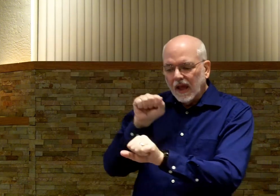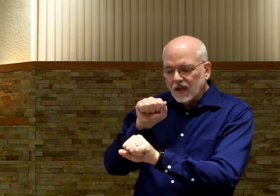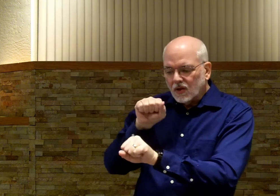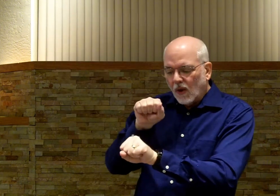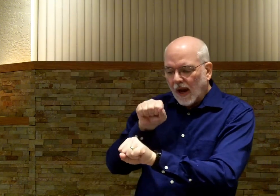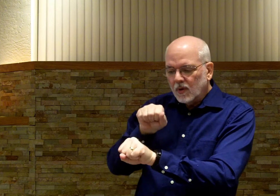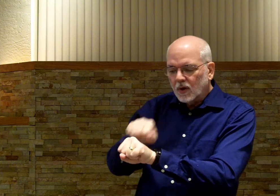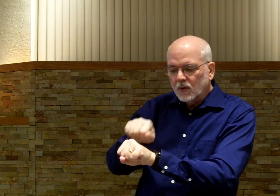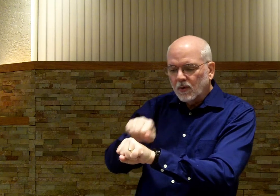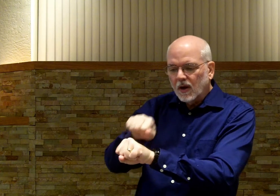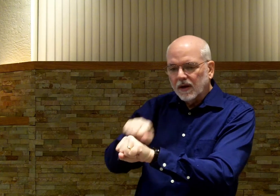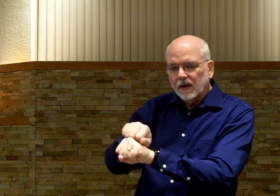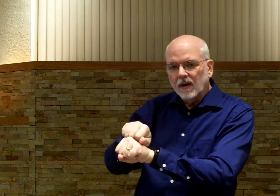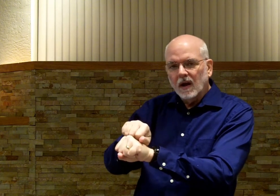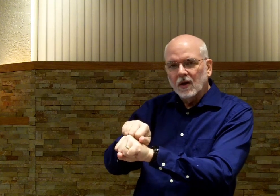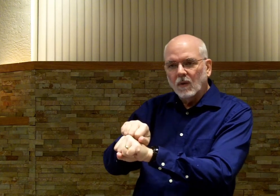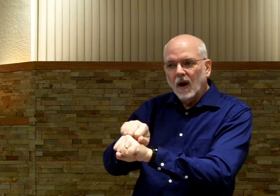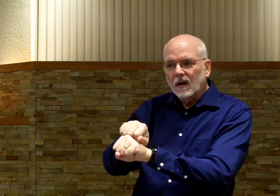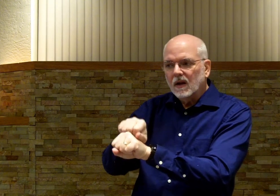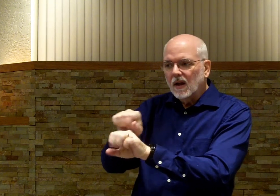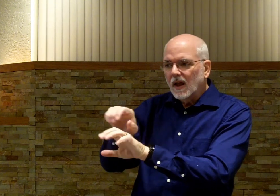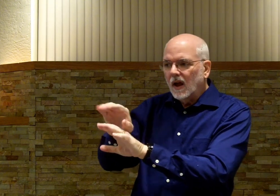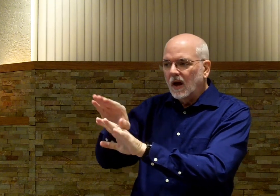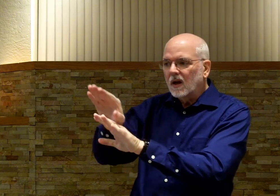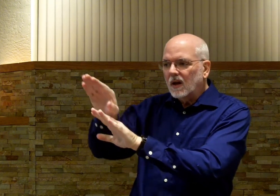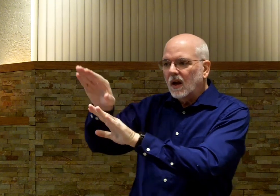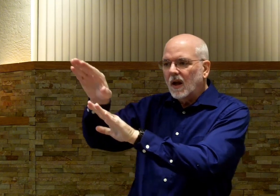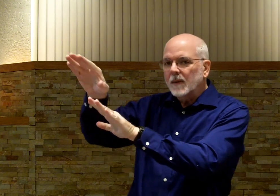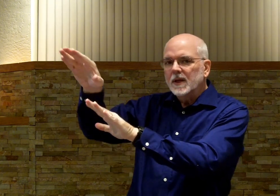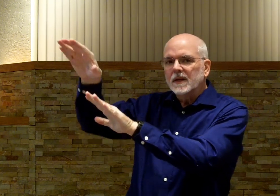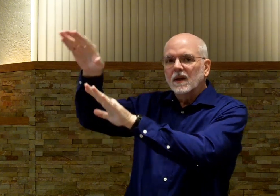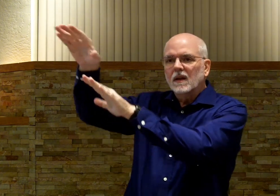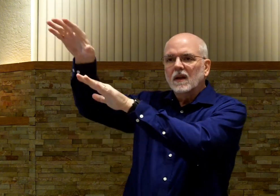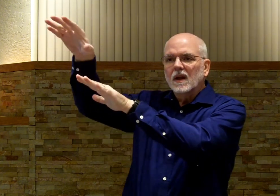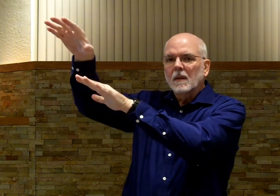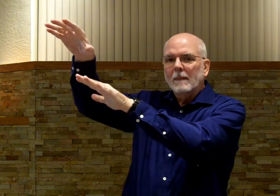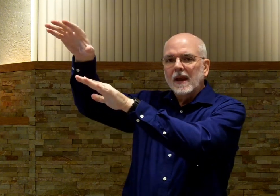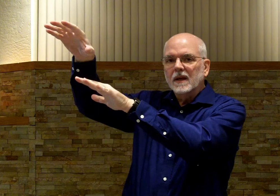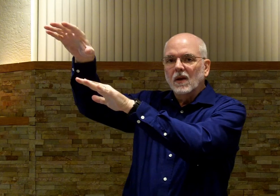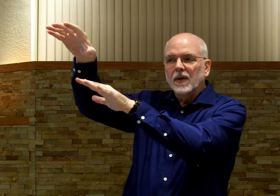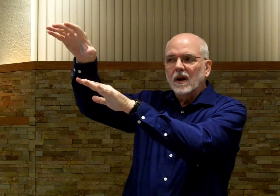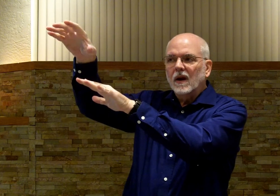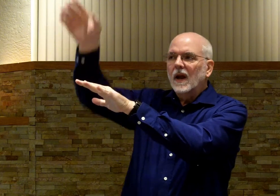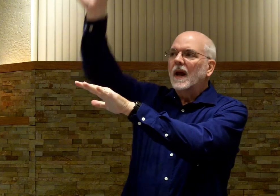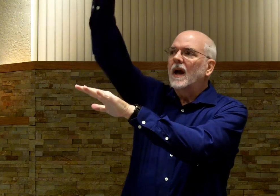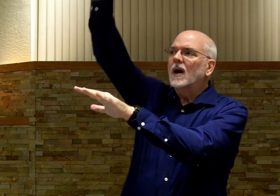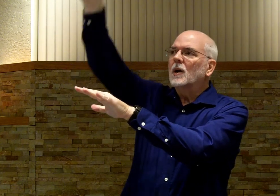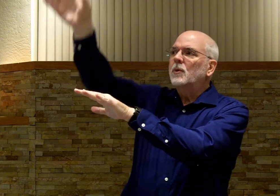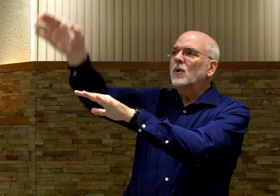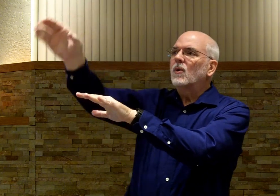So I'm going to. Knock on a rock. I'm going to climb a hill. Make a hill there. And I'm going to put a